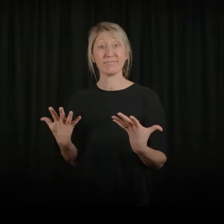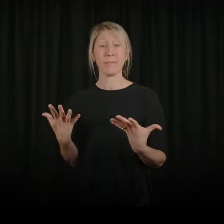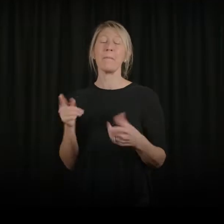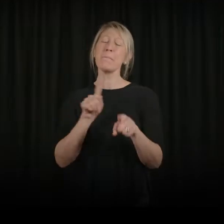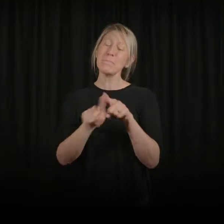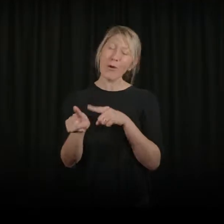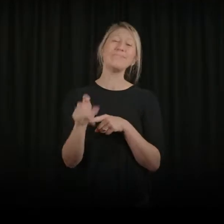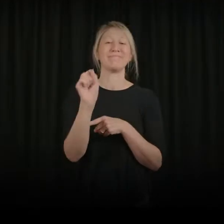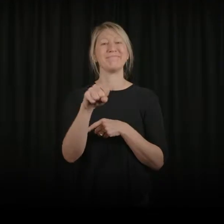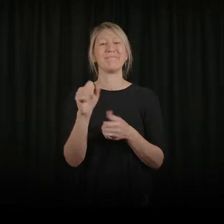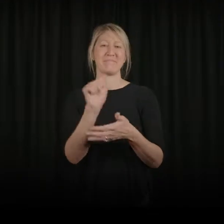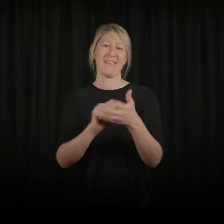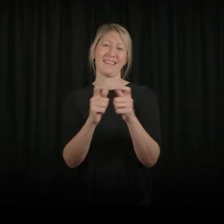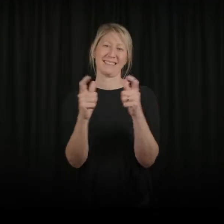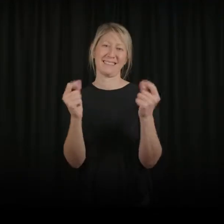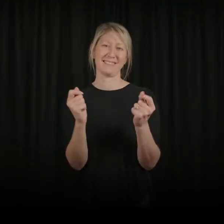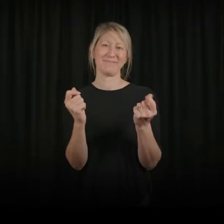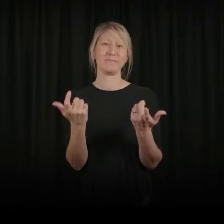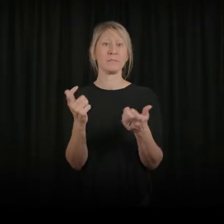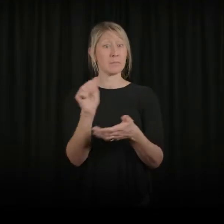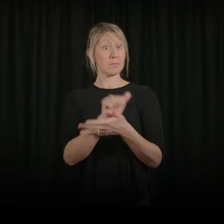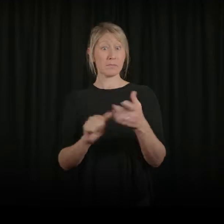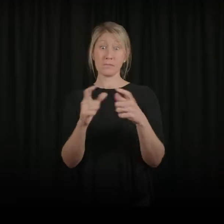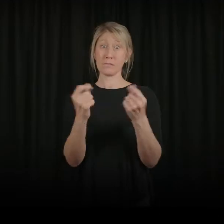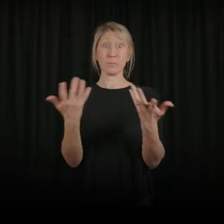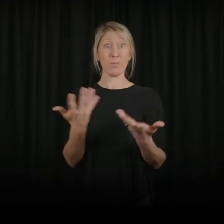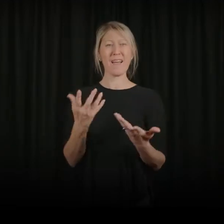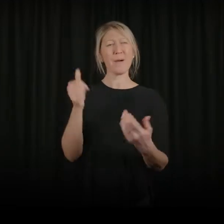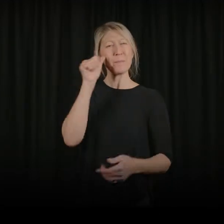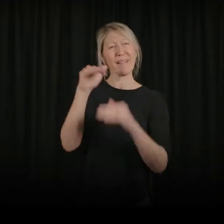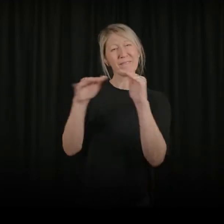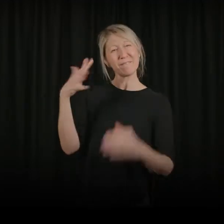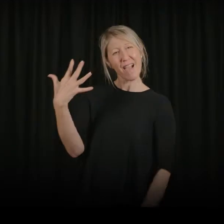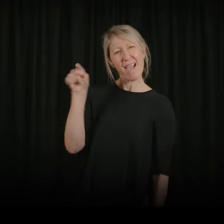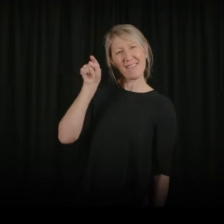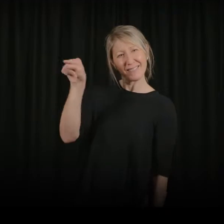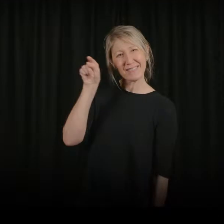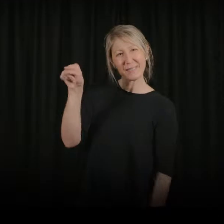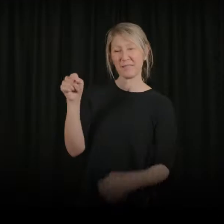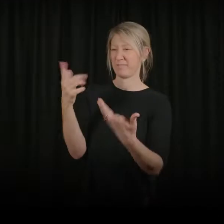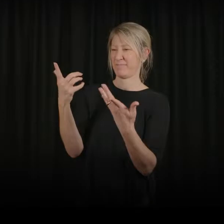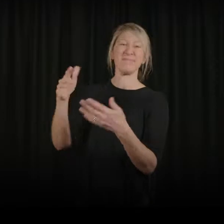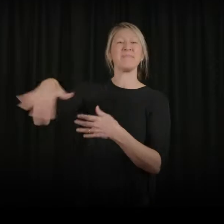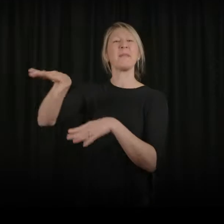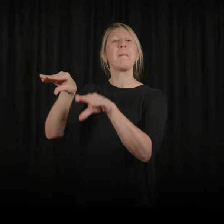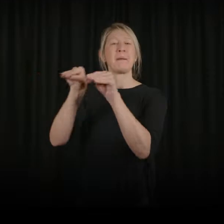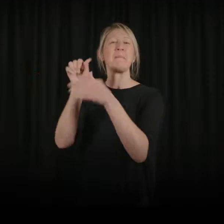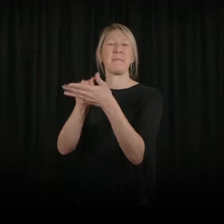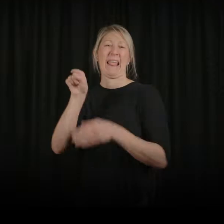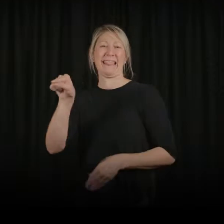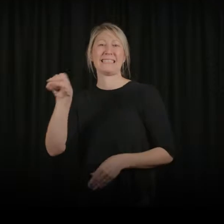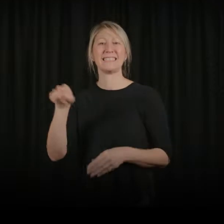you'll need a ticket. You can buy or collect your ticket from the box office which is in the Smorgan Family Plaza.